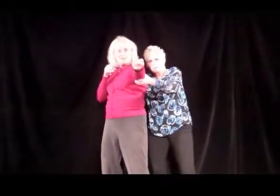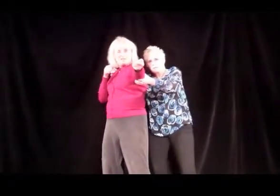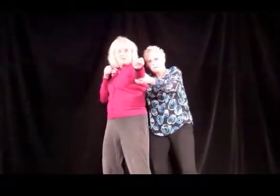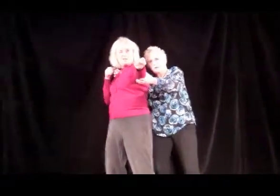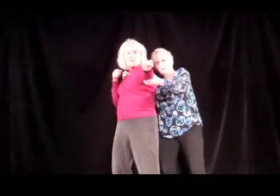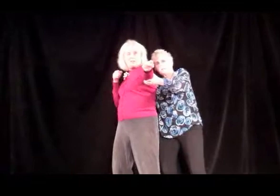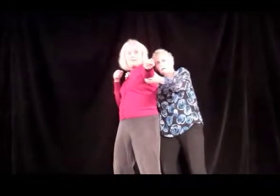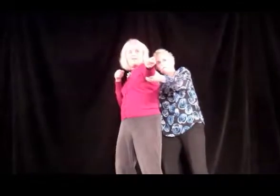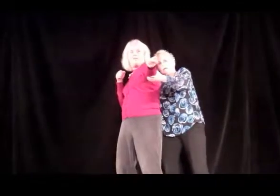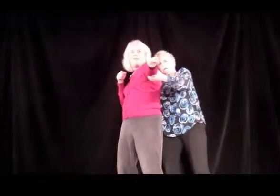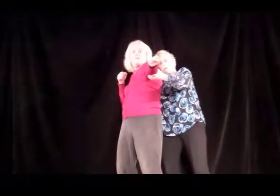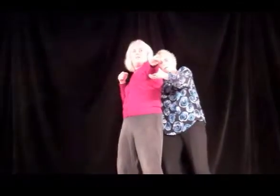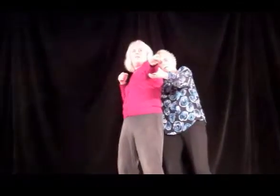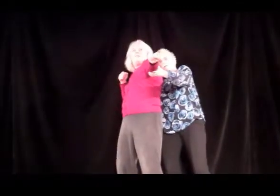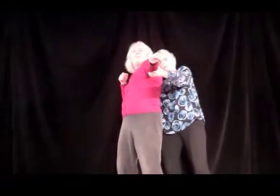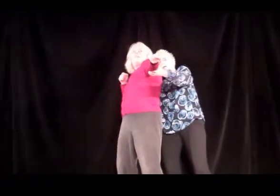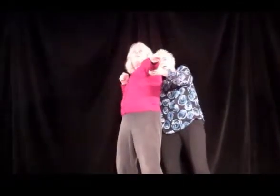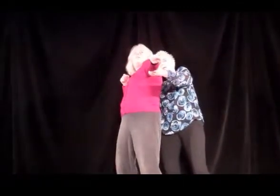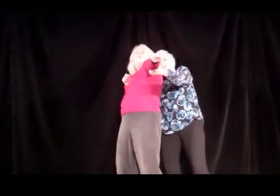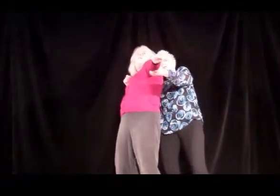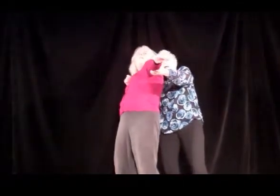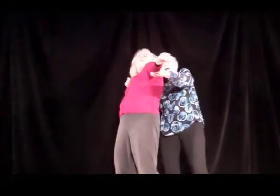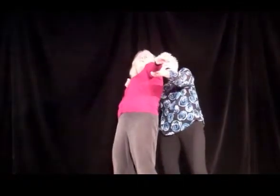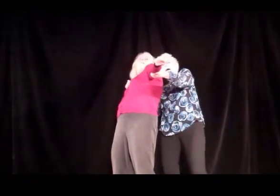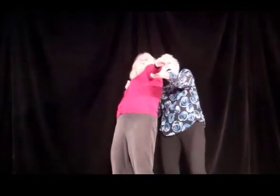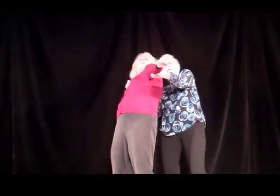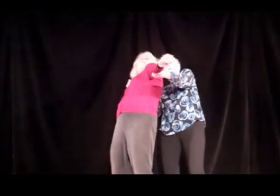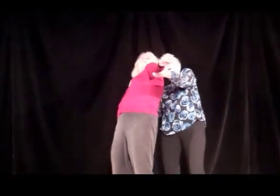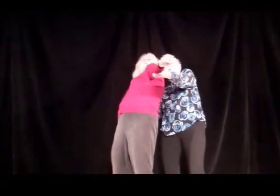Wait, wait, wait, wait. And go!